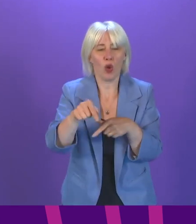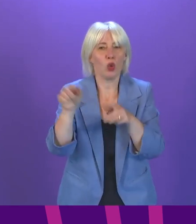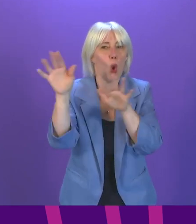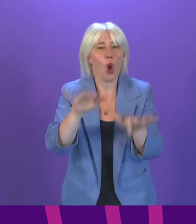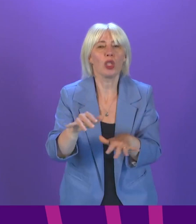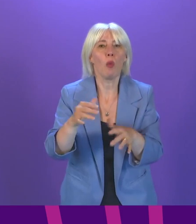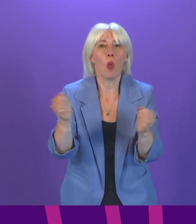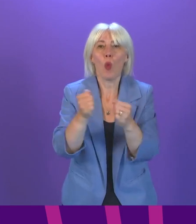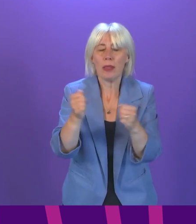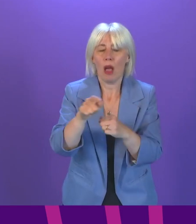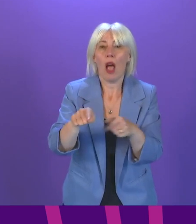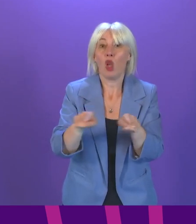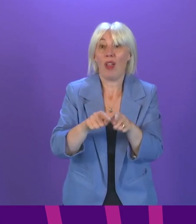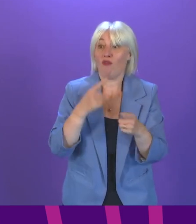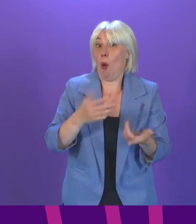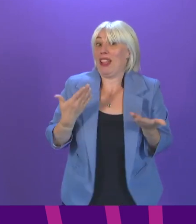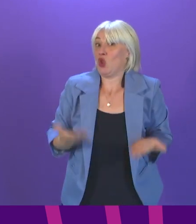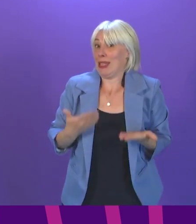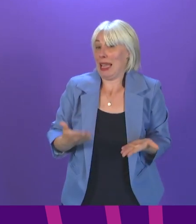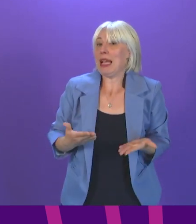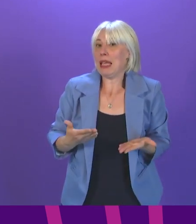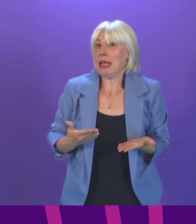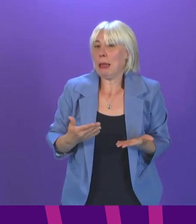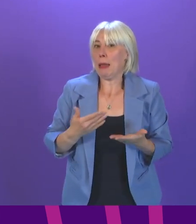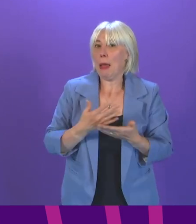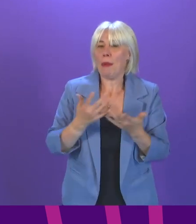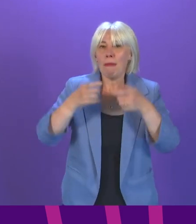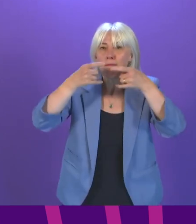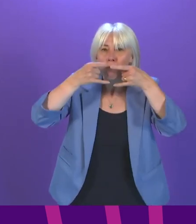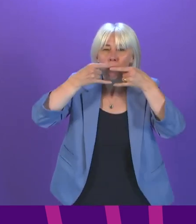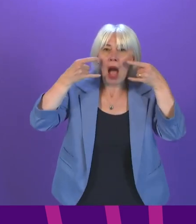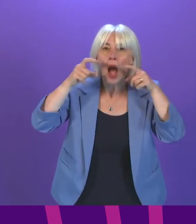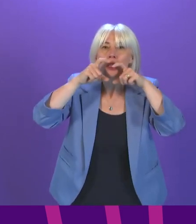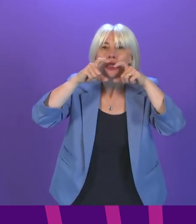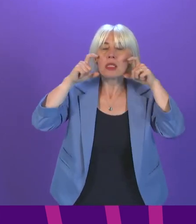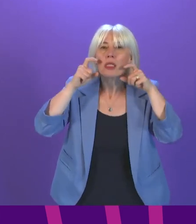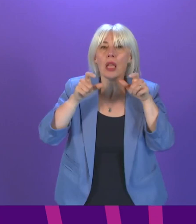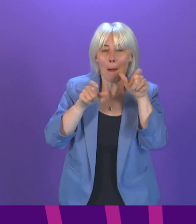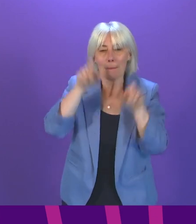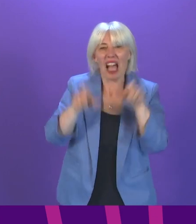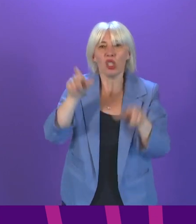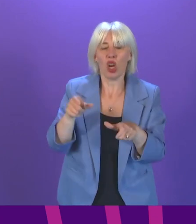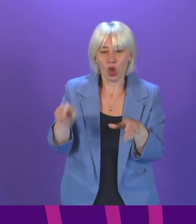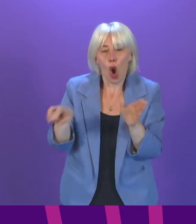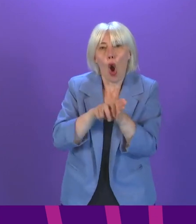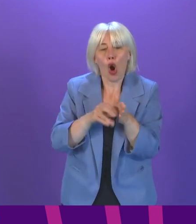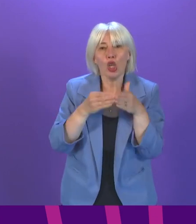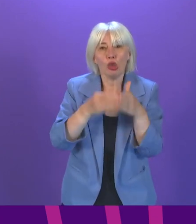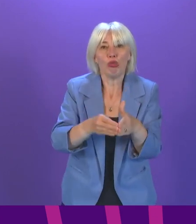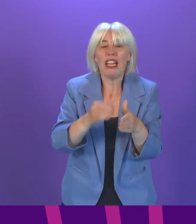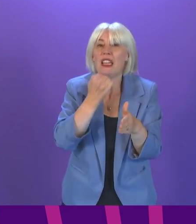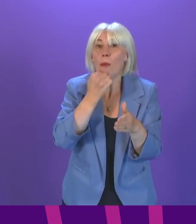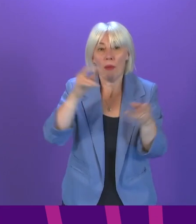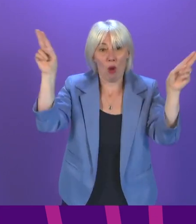of reports today that mask wearing among passengers has declined significantly in recent days?